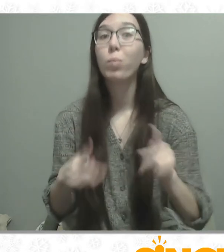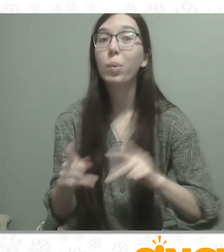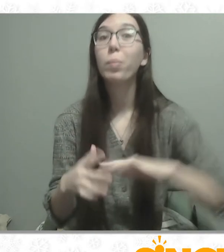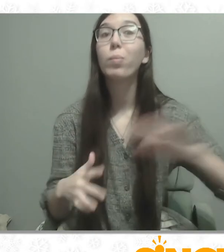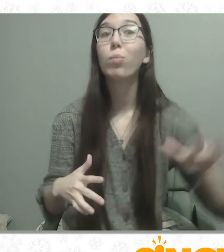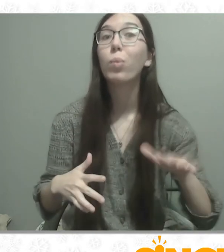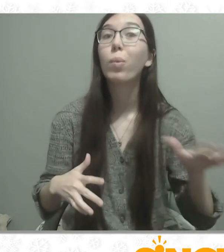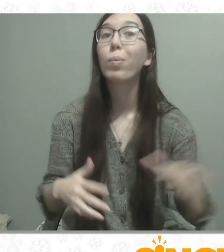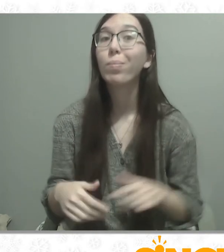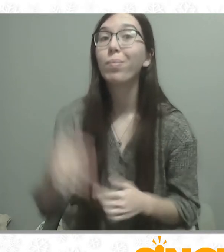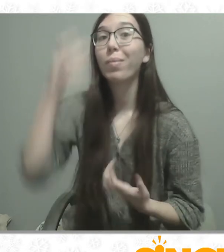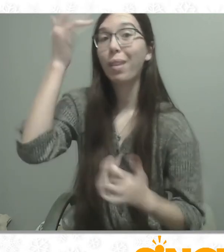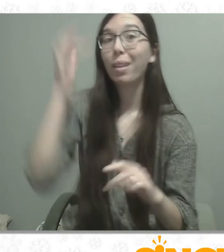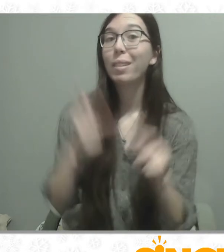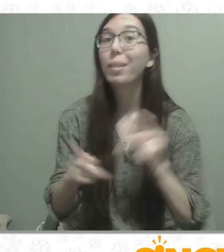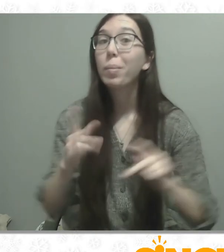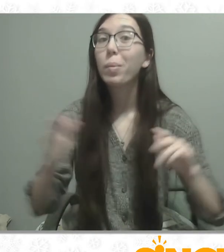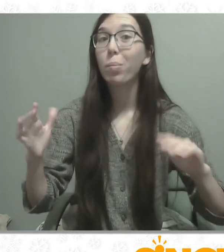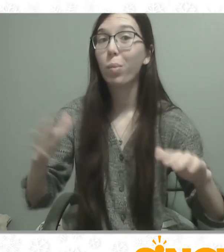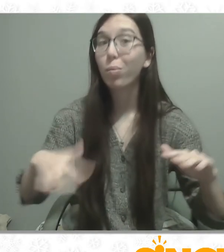reports each day.